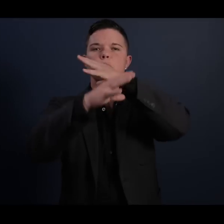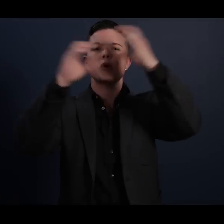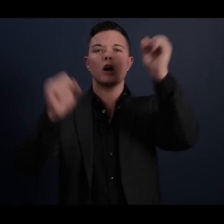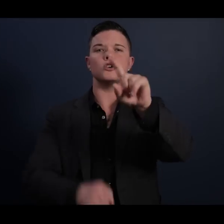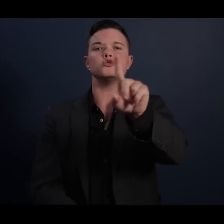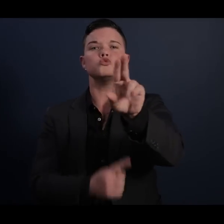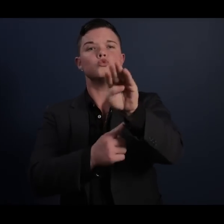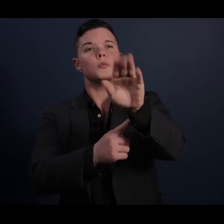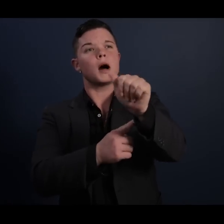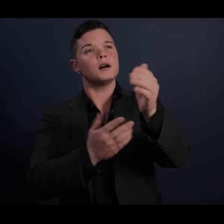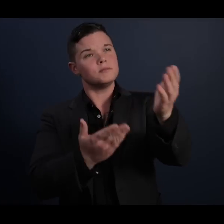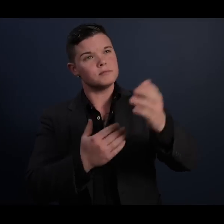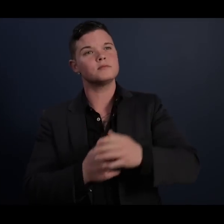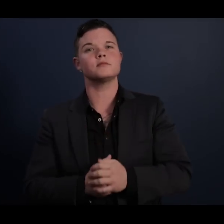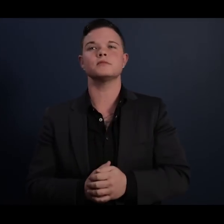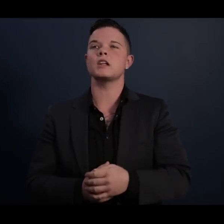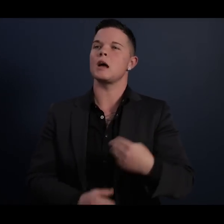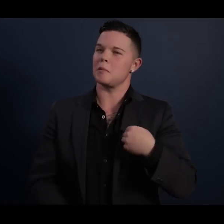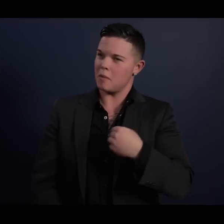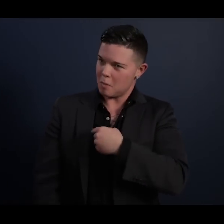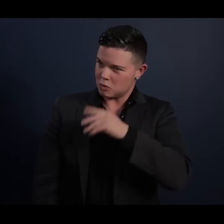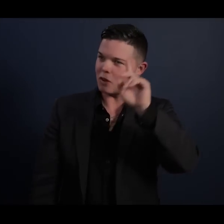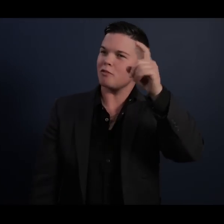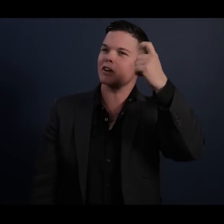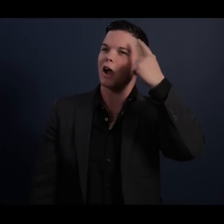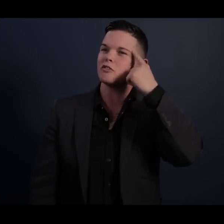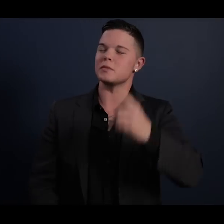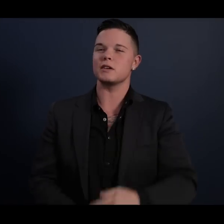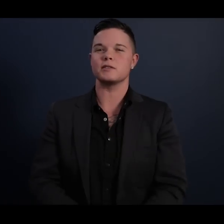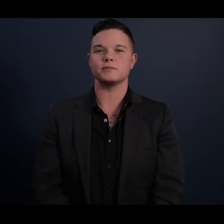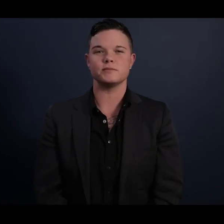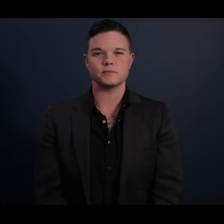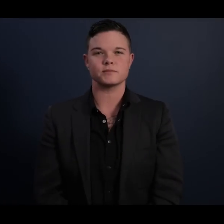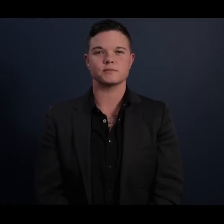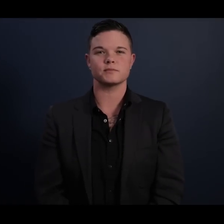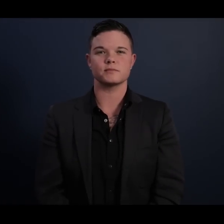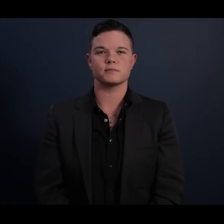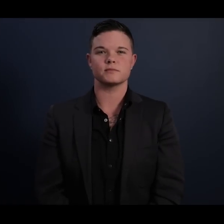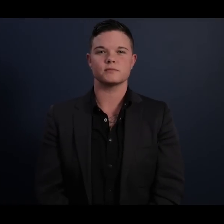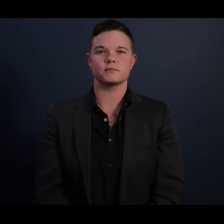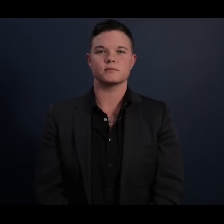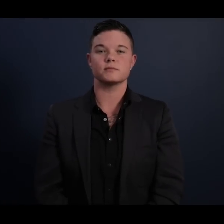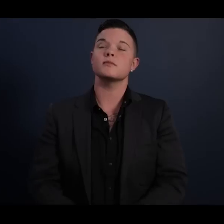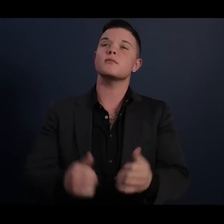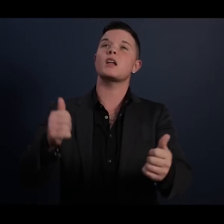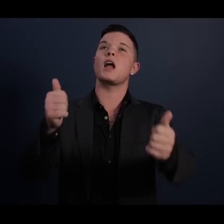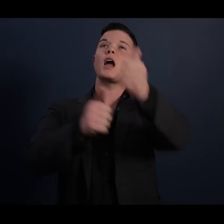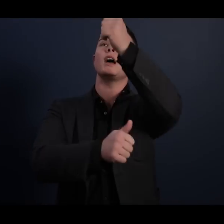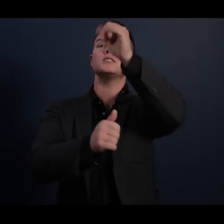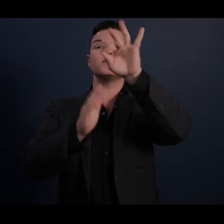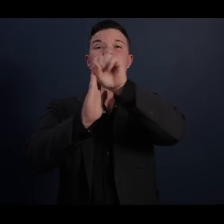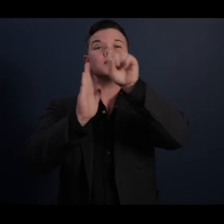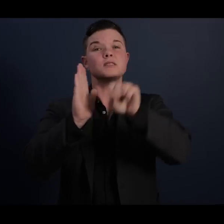and members of the government, to heads of states and government,